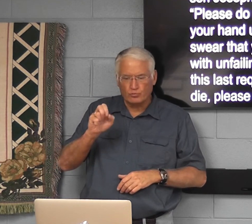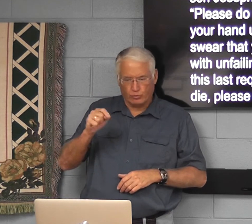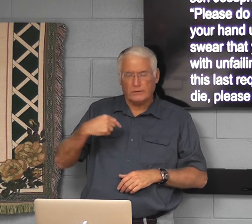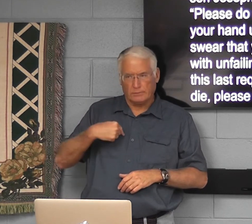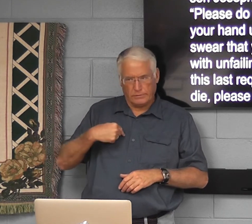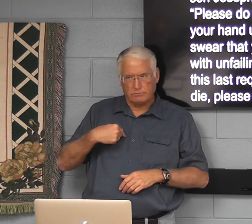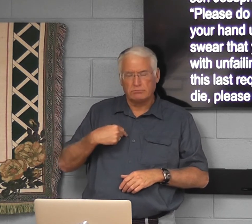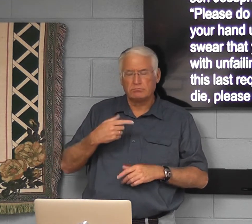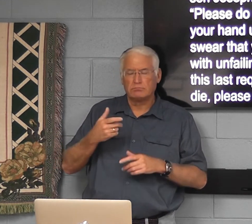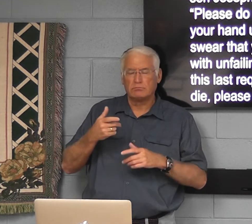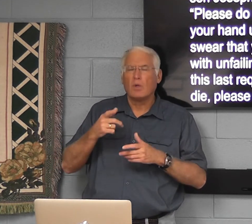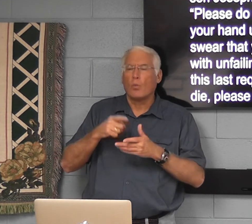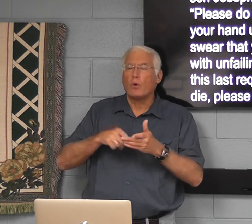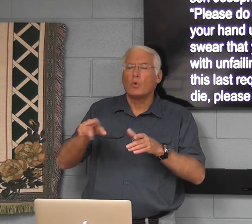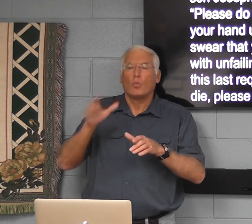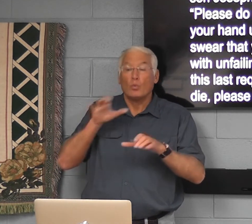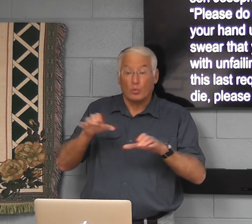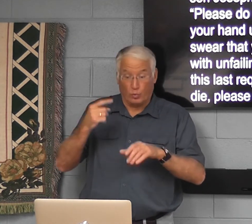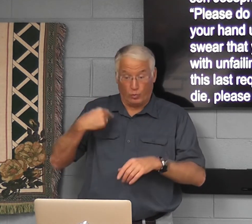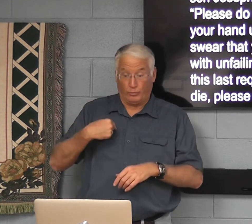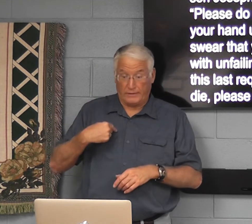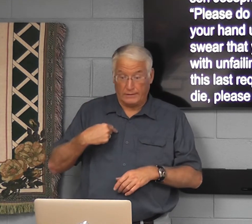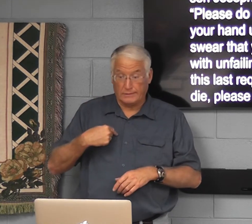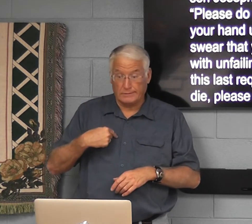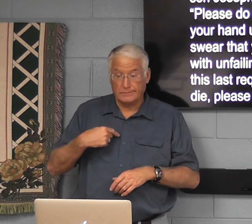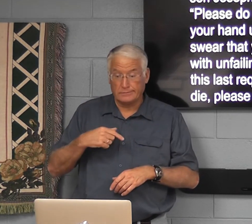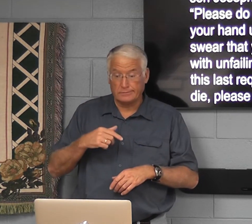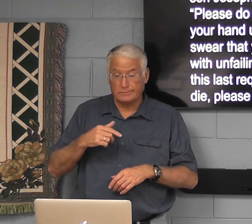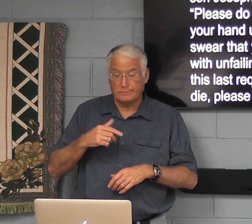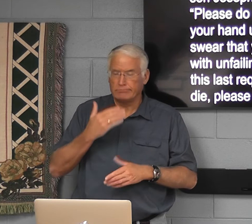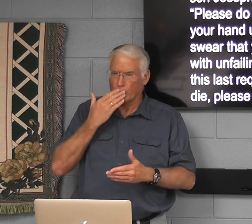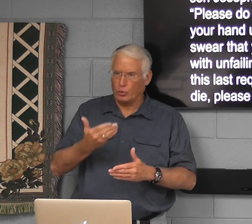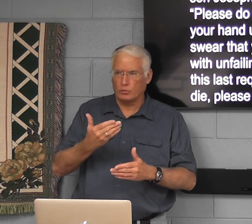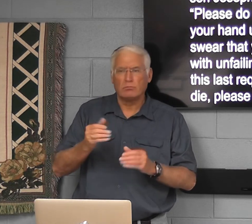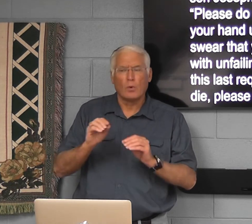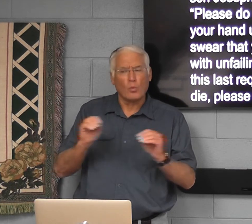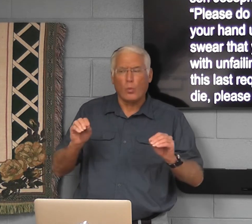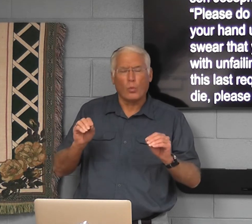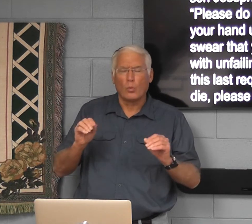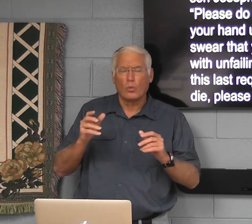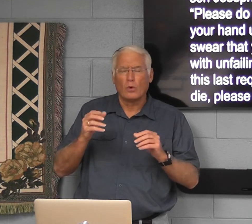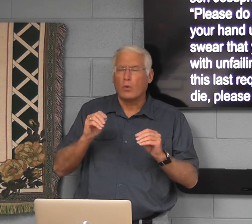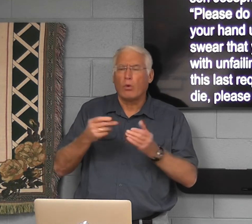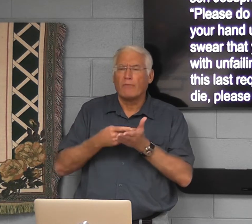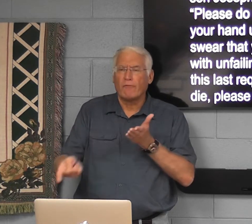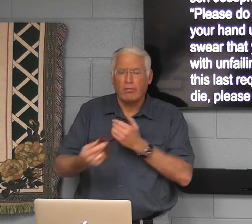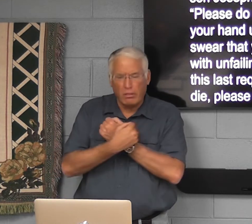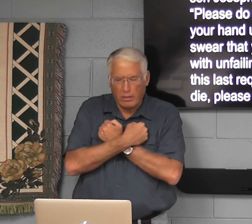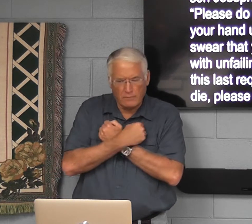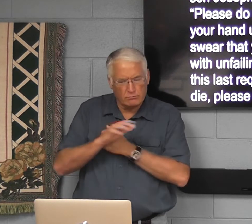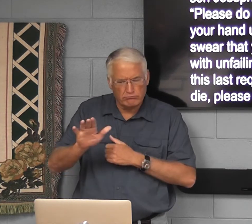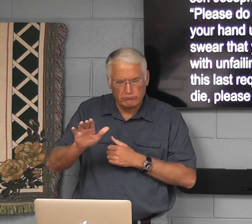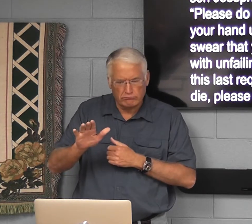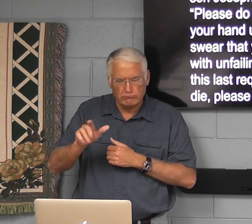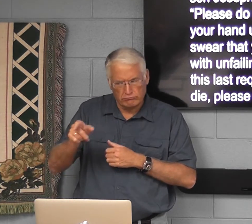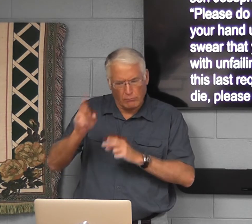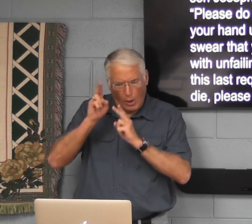That you will treat me with good, no unfailing love.